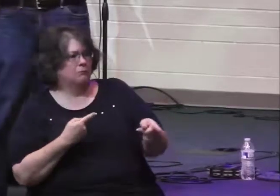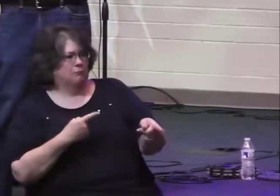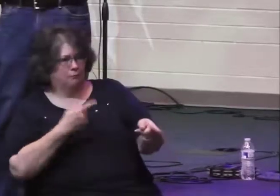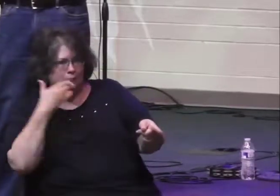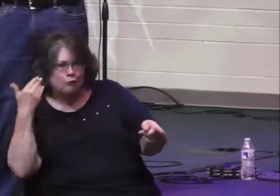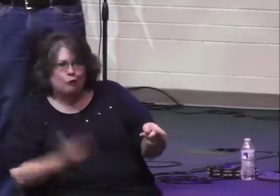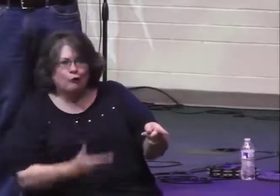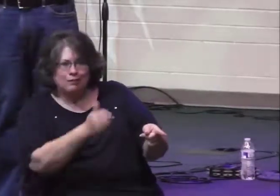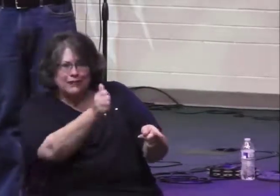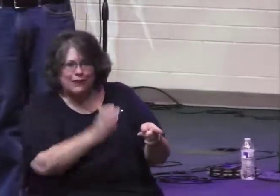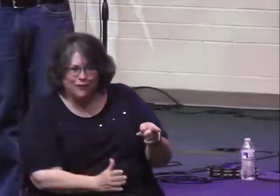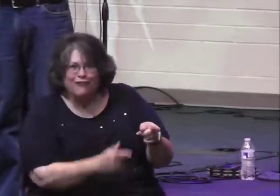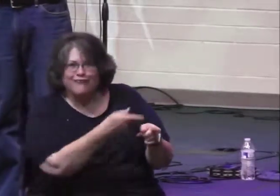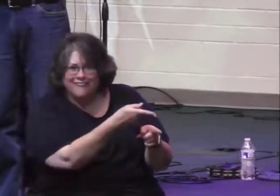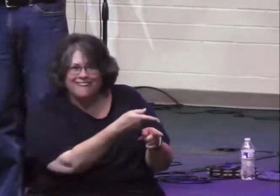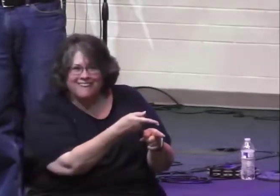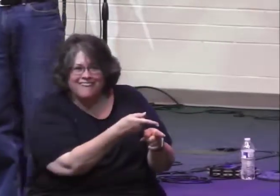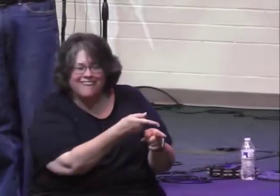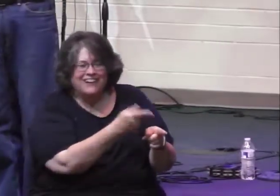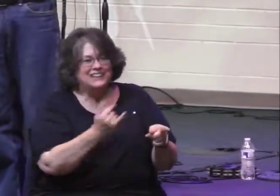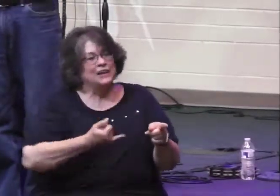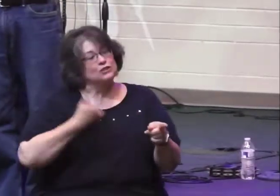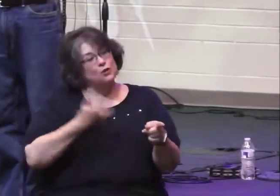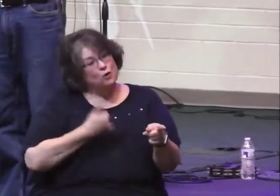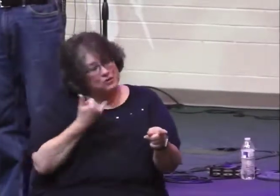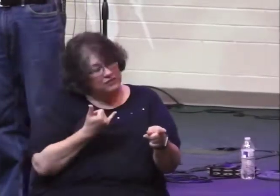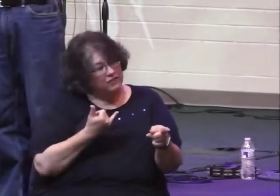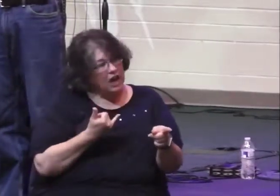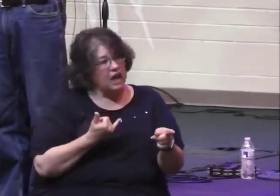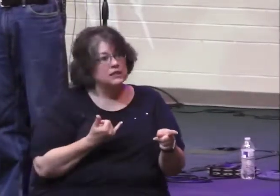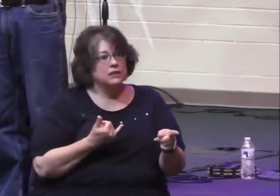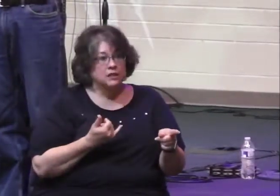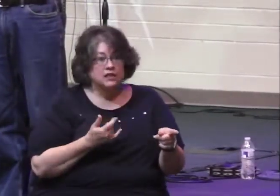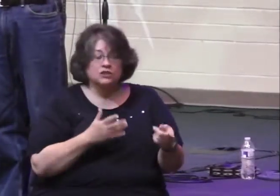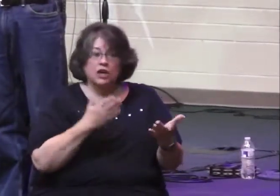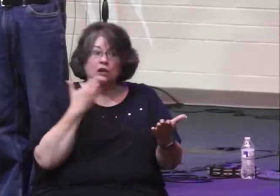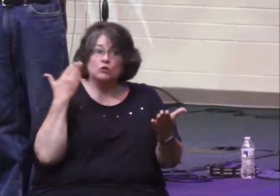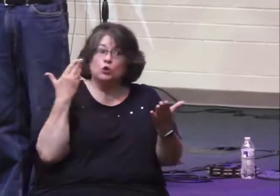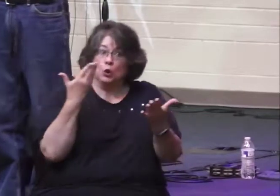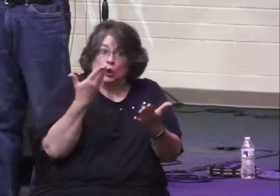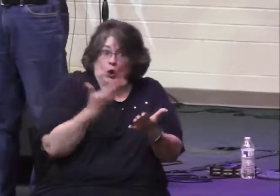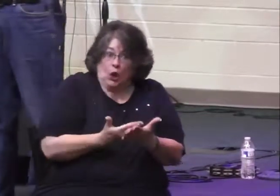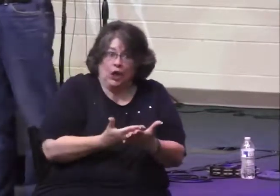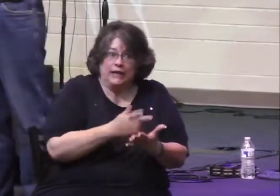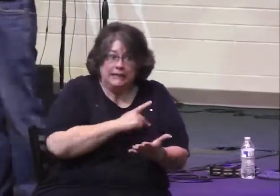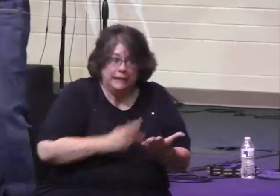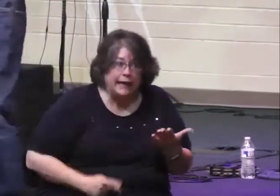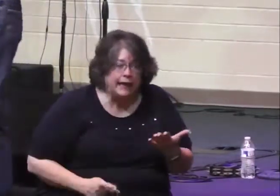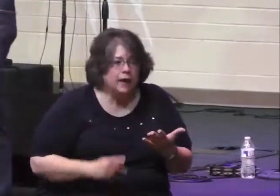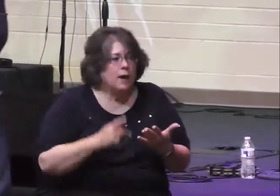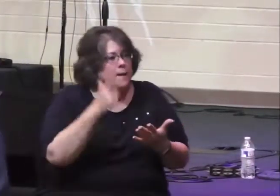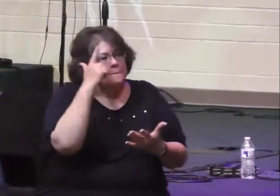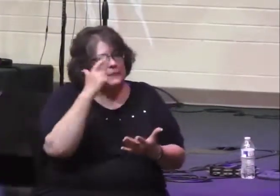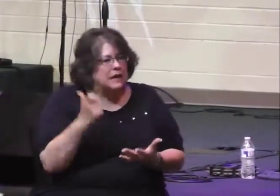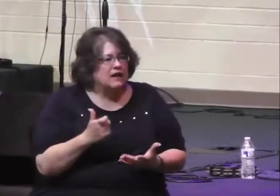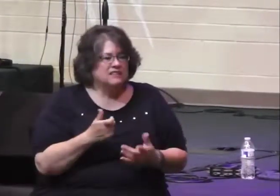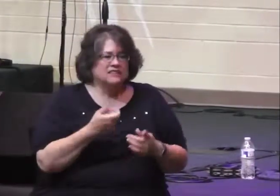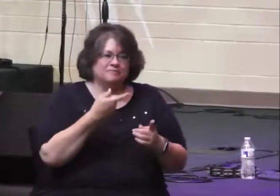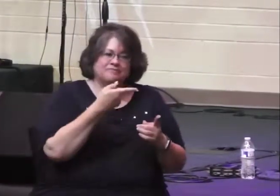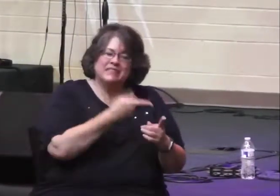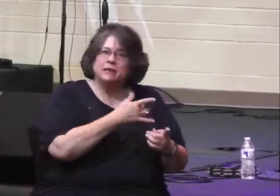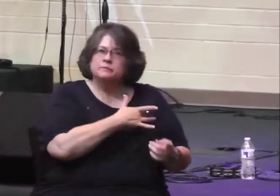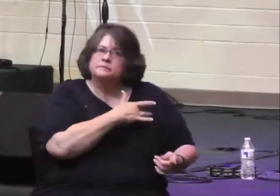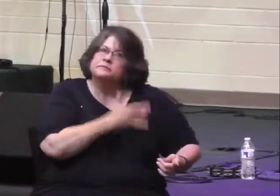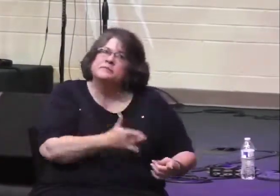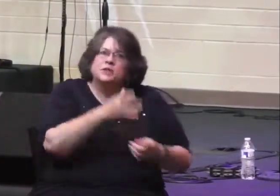why Jehoshaphat, even though he has some faults, he receives some critique. On the whole, he's considered to be a very good